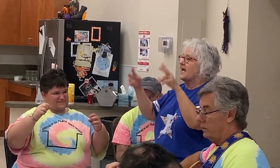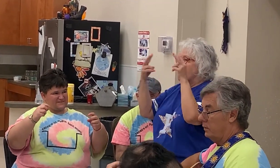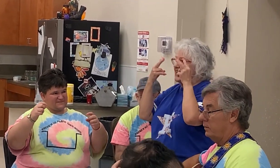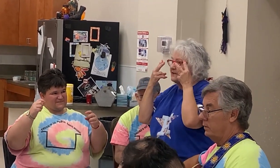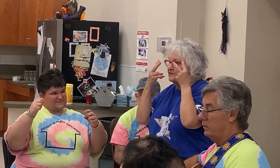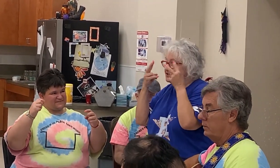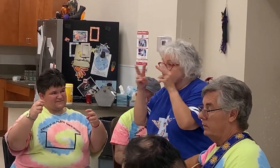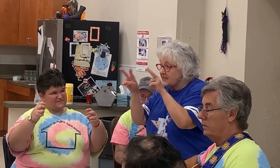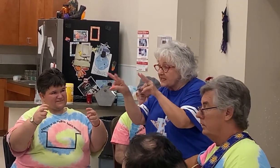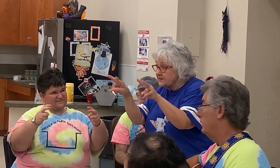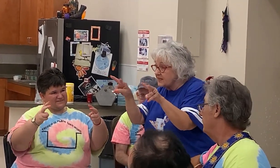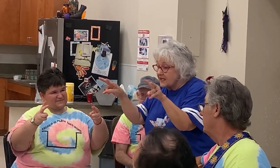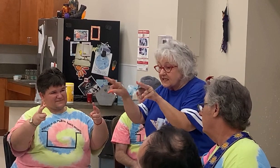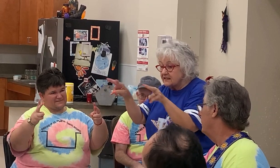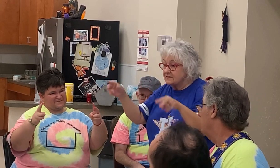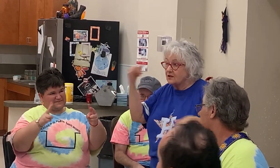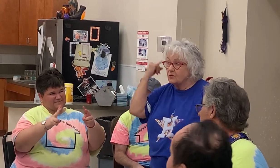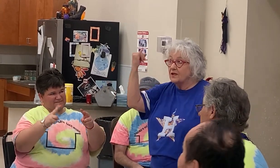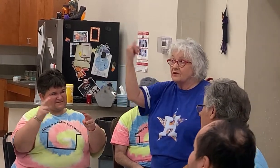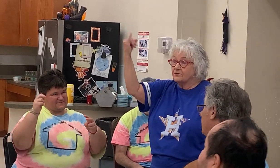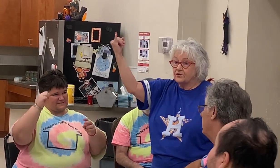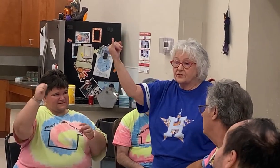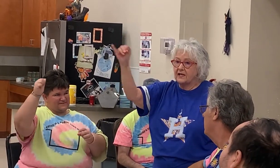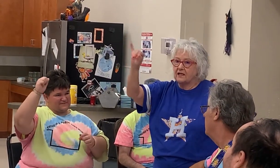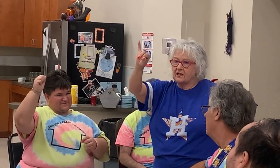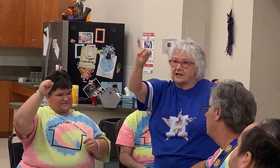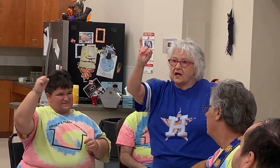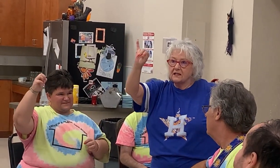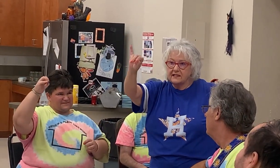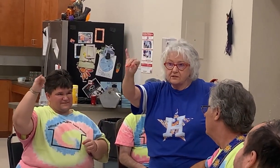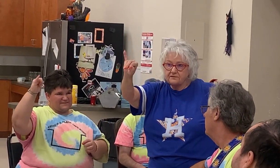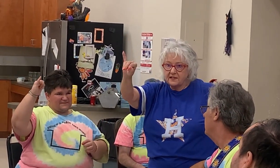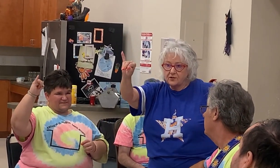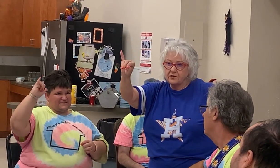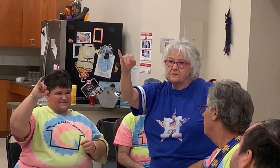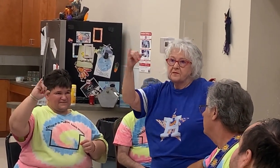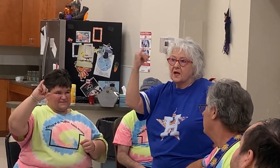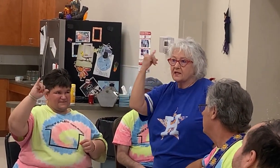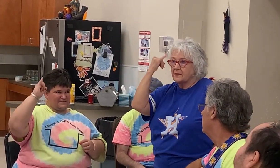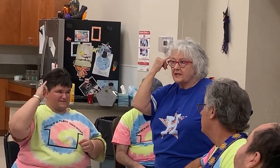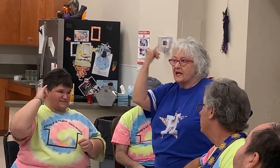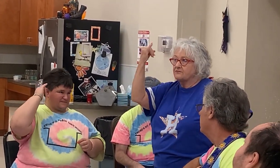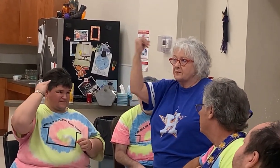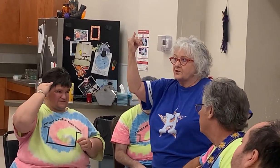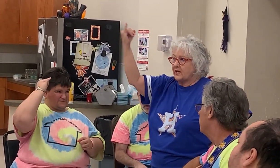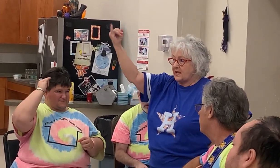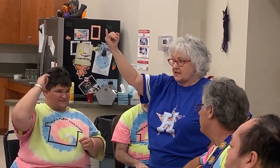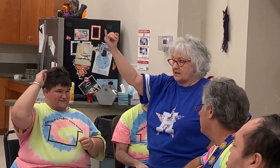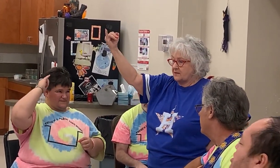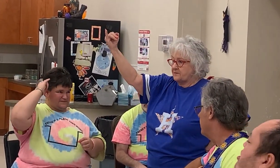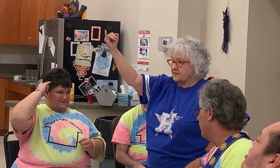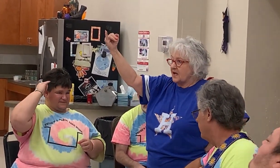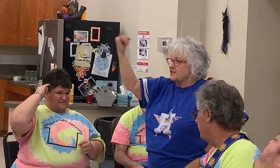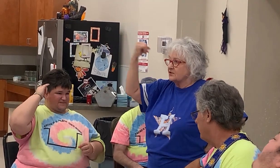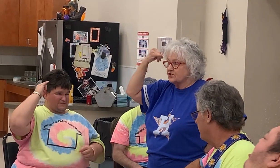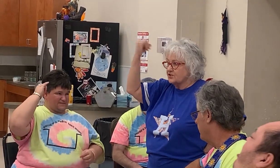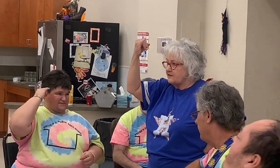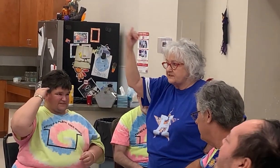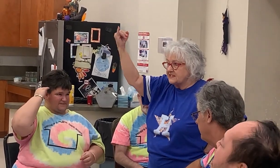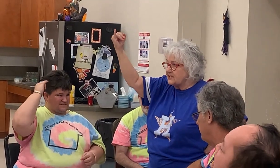If you're sick and thing running through your head. Little finger coming out from your head. So stuff that's